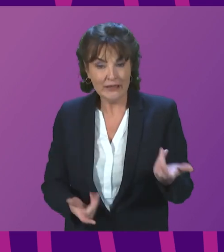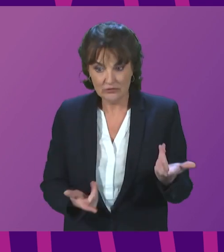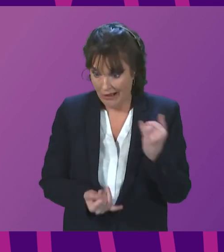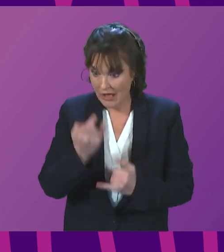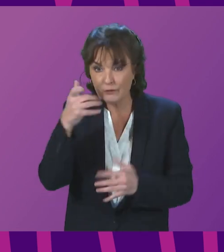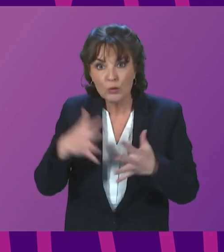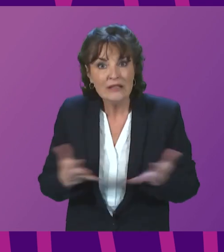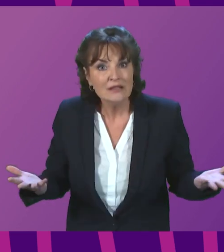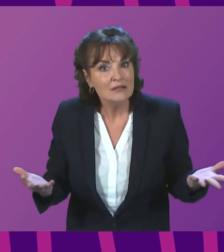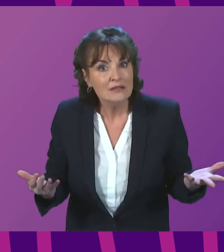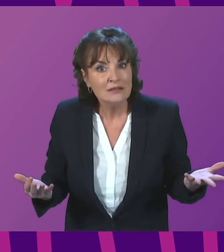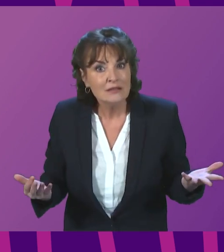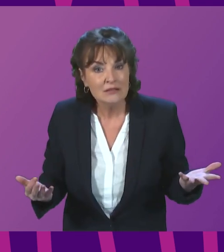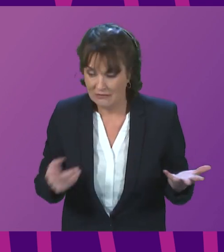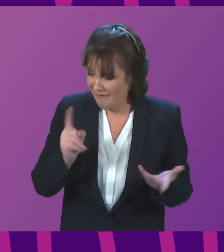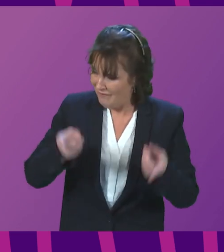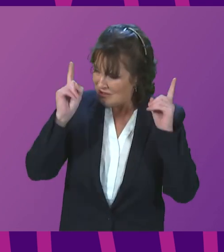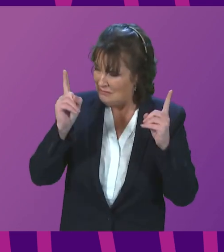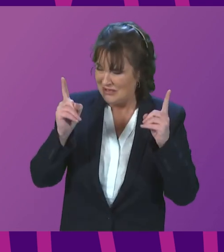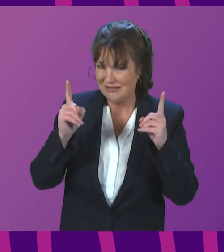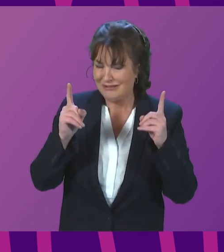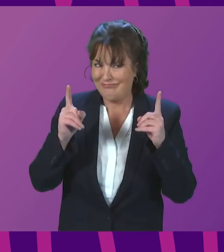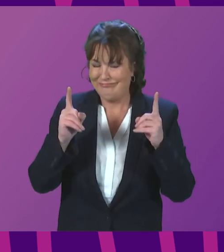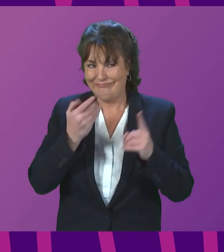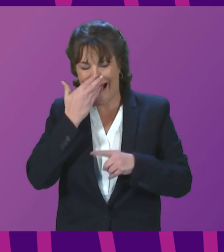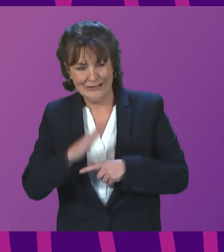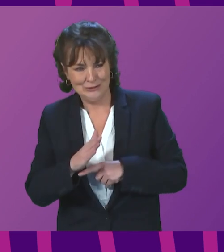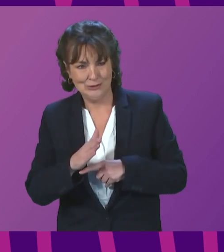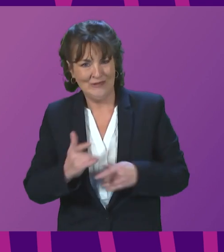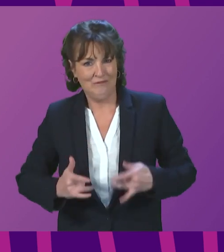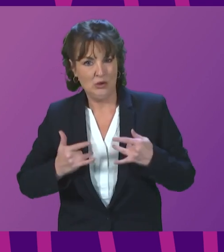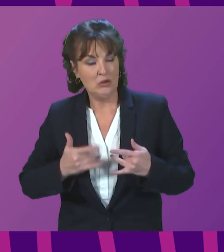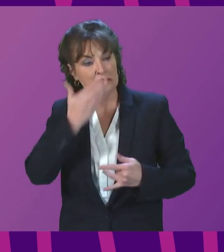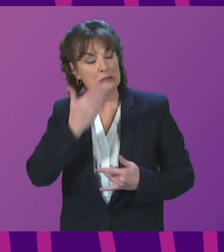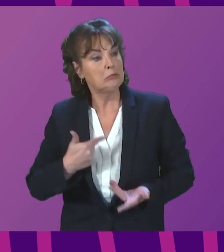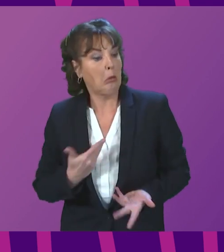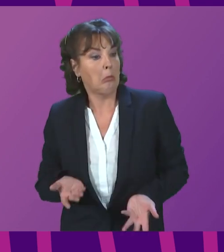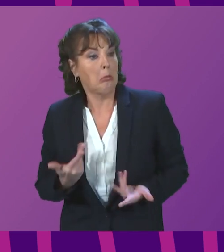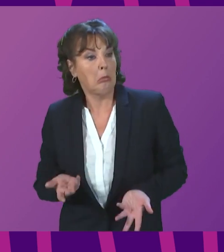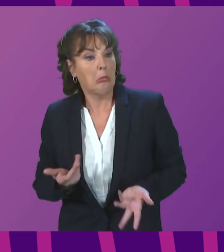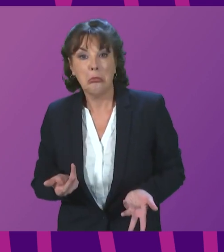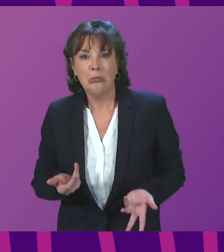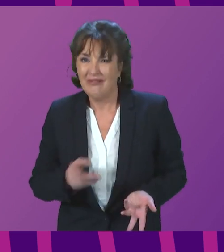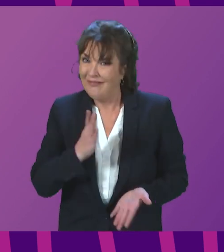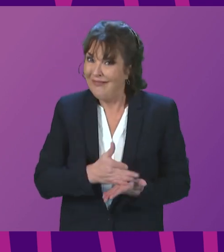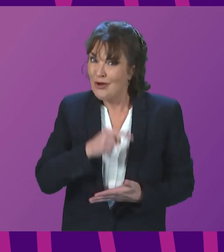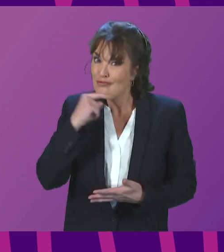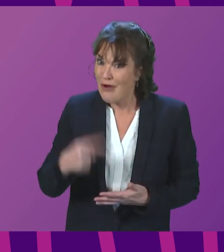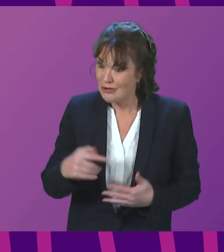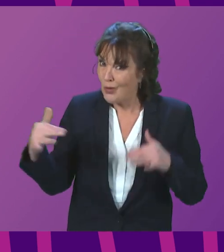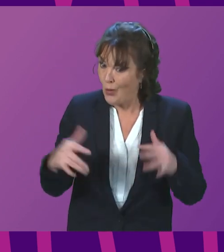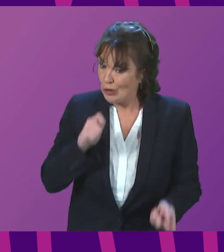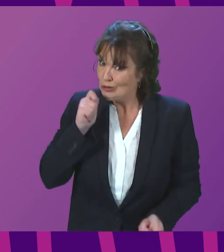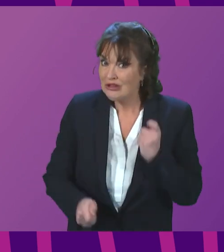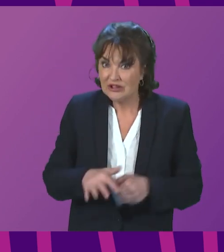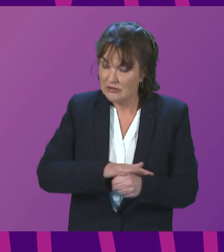weeks. The First Minister's position does not seem to recognise this new reality. Russia's war has changed the situation,